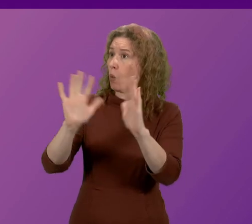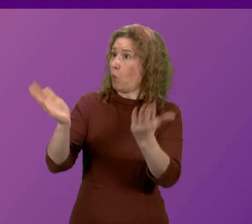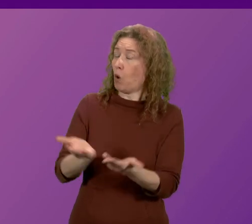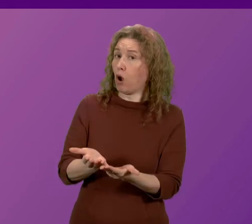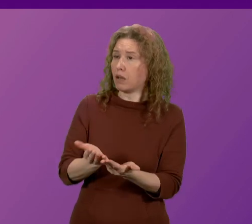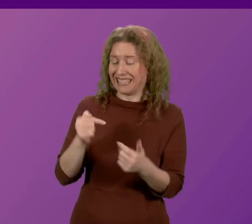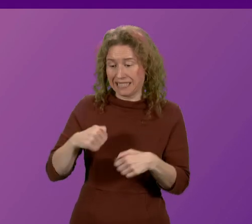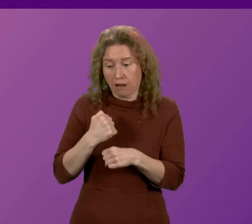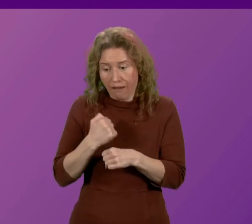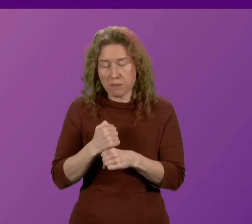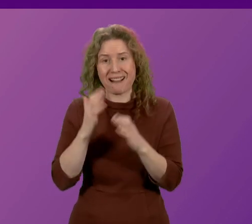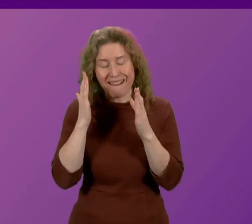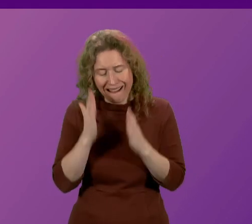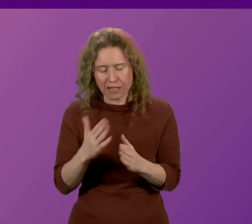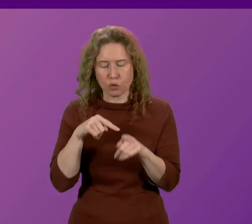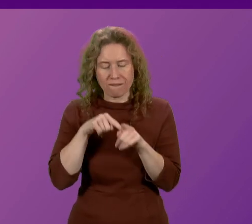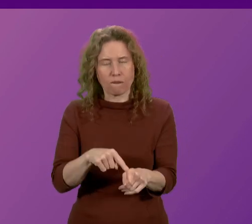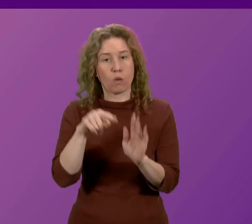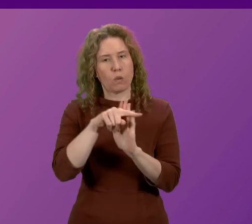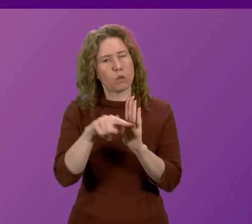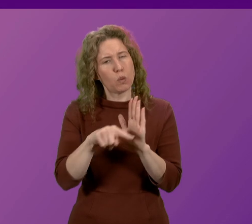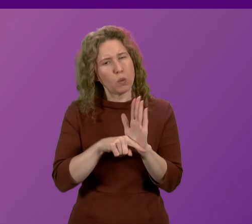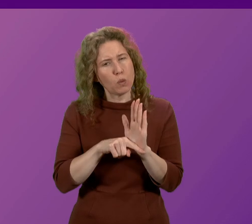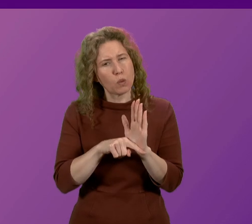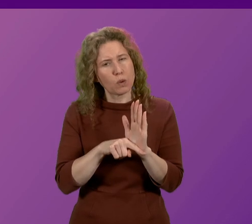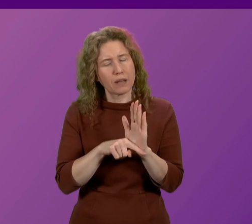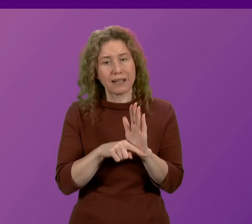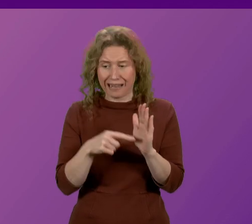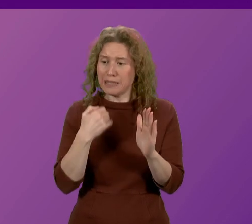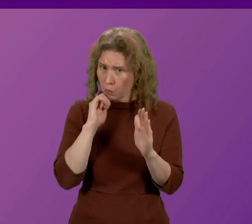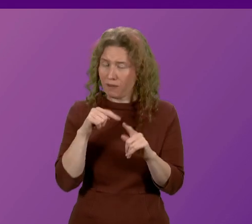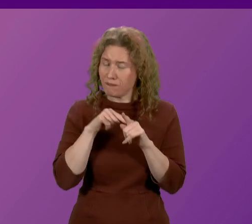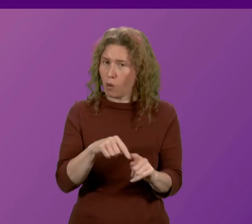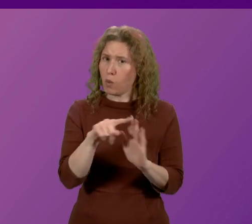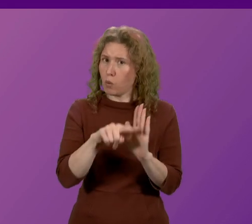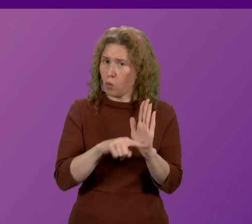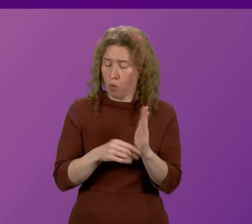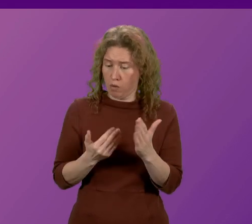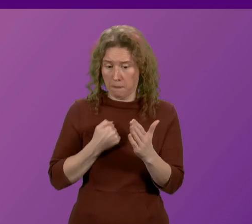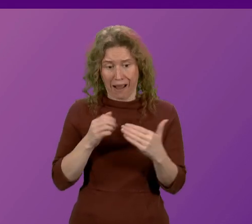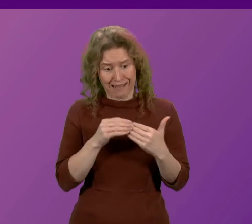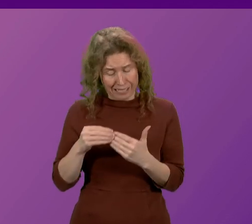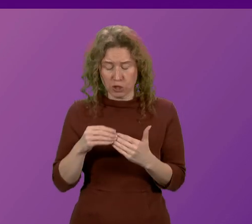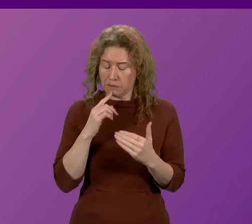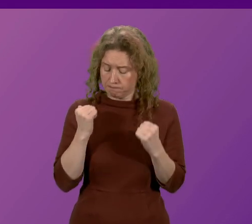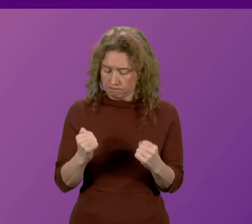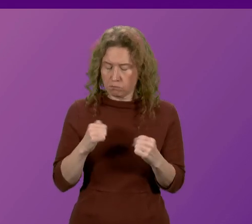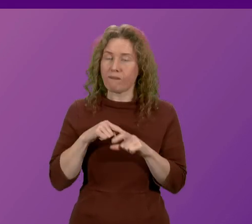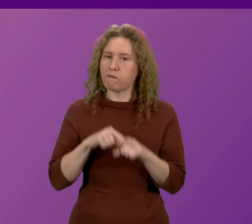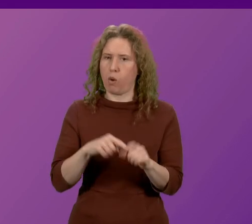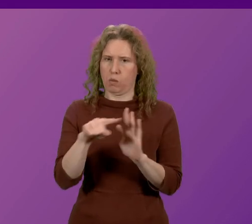this Government has got to act within the law and it will act under the law under my leadership because I believe